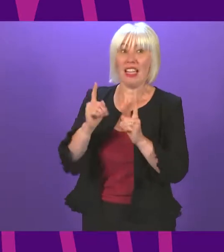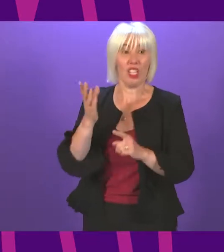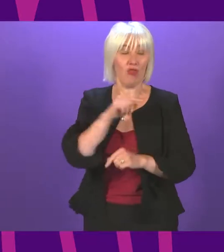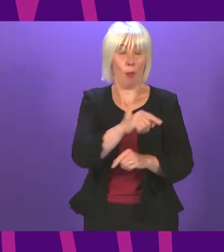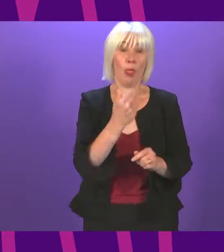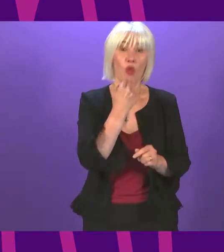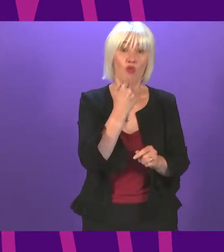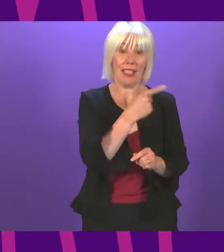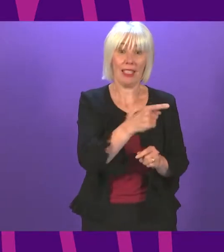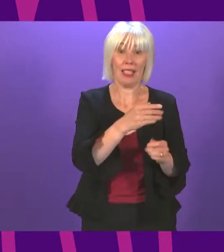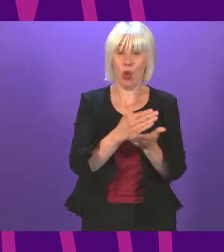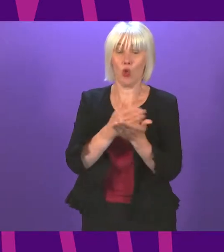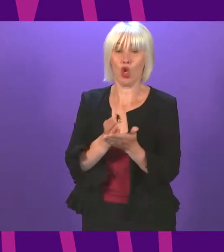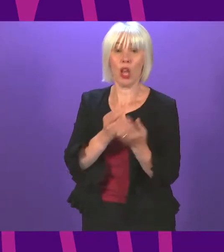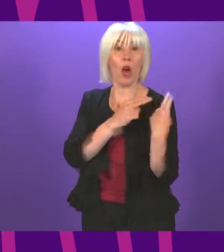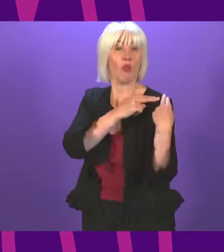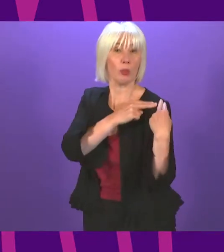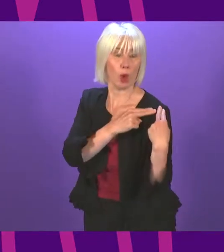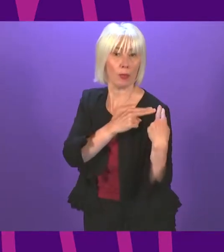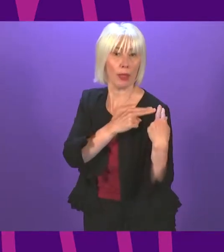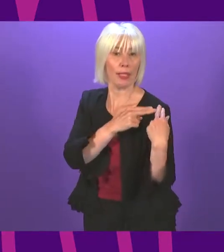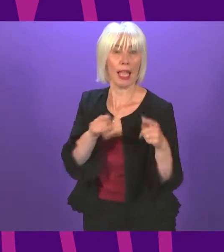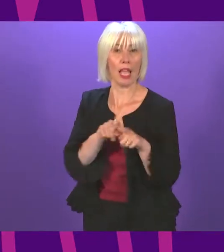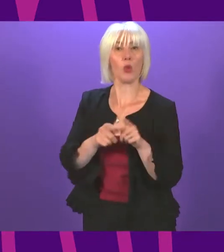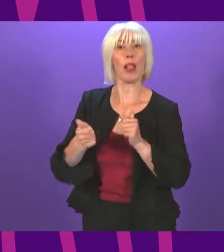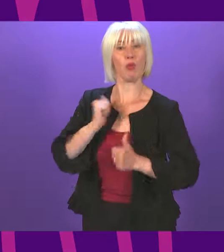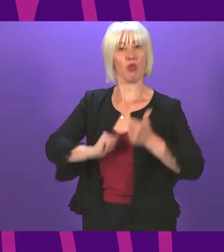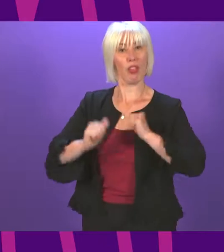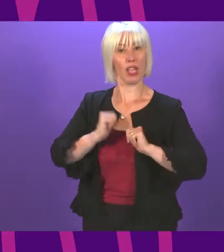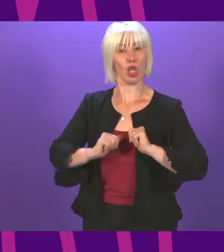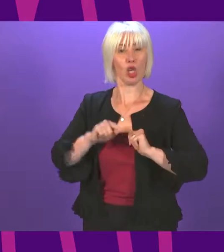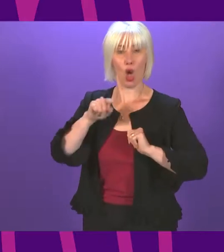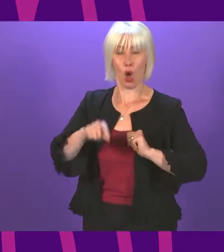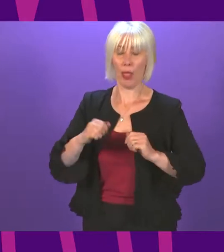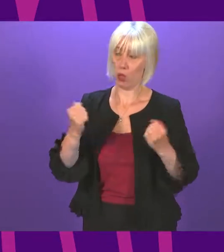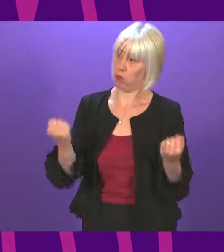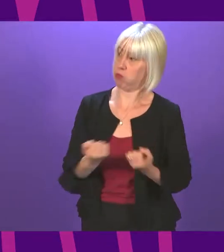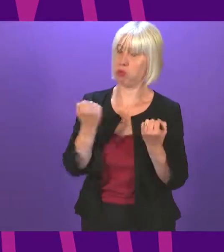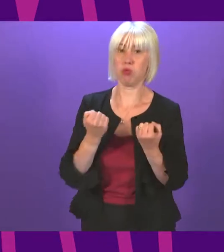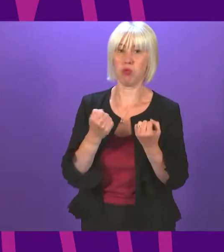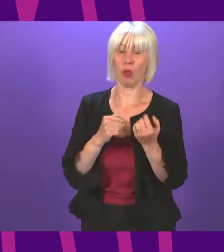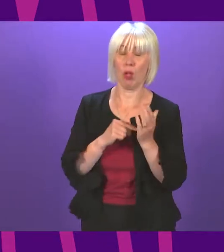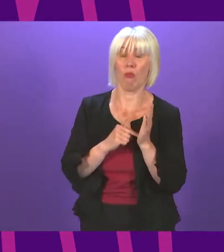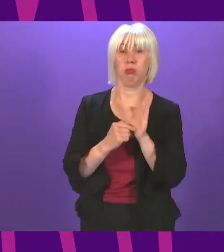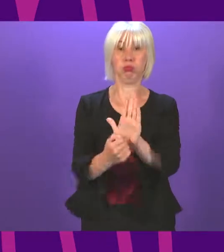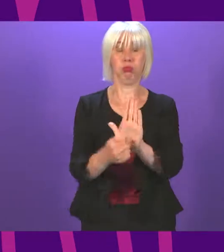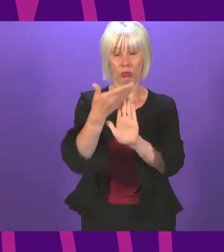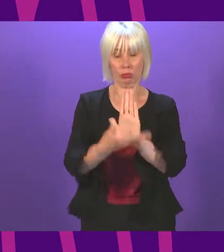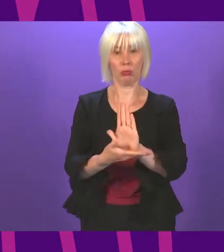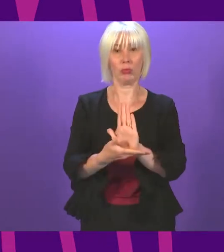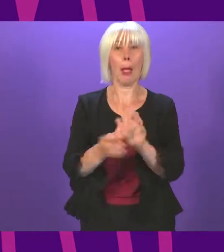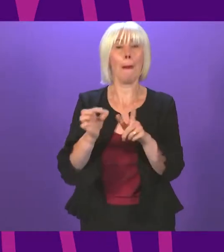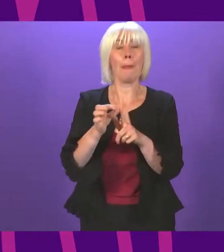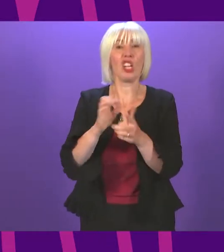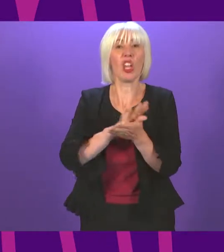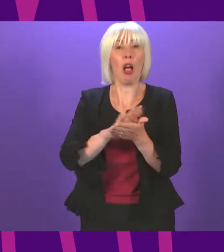will now share the responsibility, but also the great privilege of delivering on this bold, ambitious programme. Patrick Harvey will take on